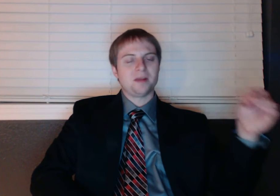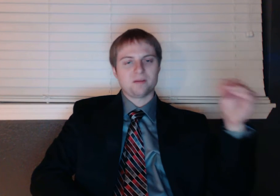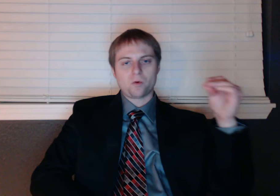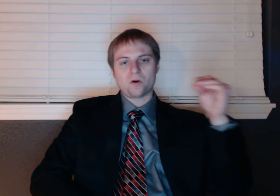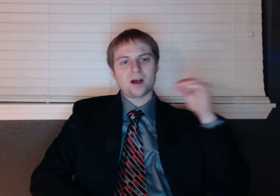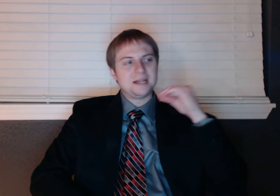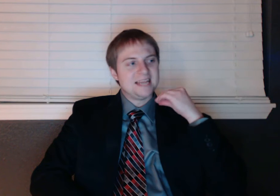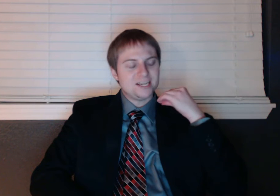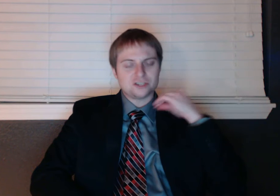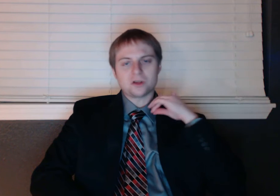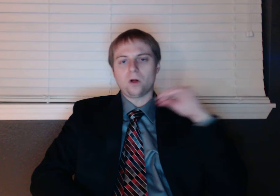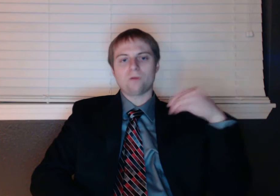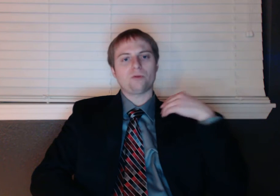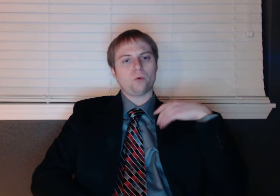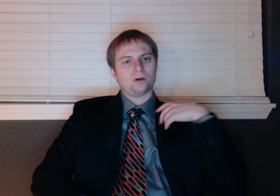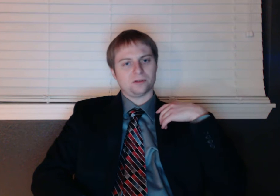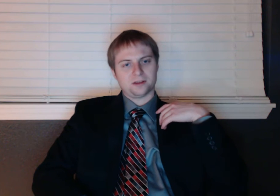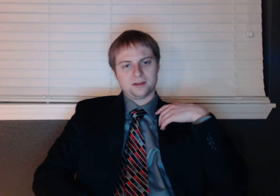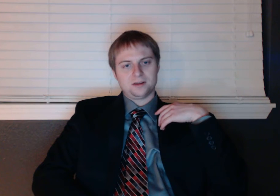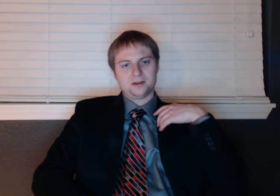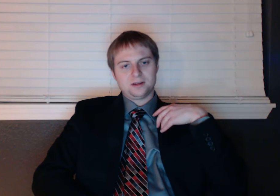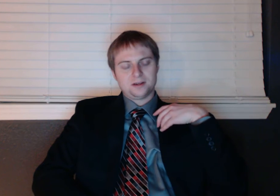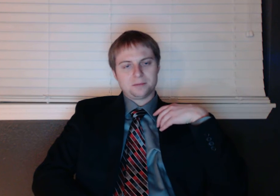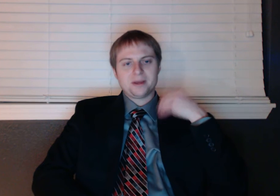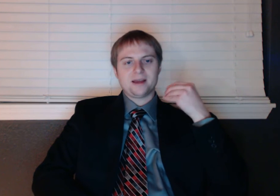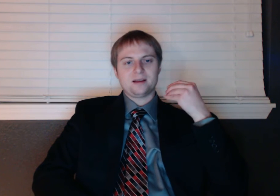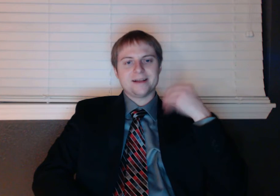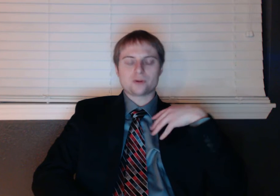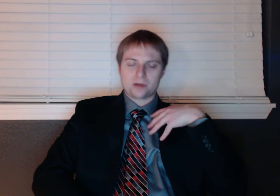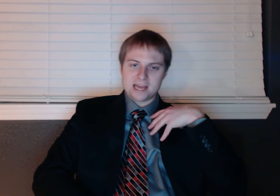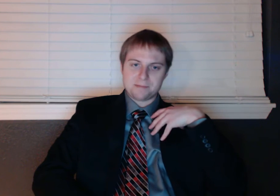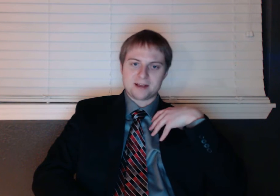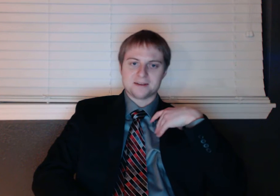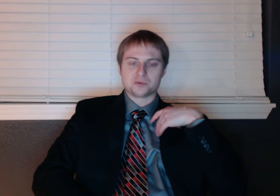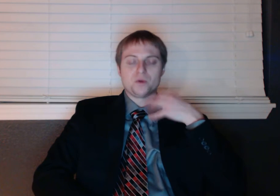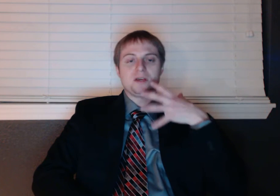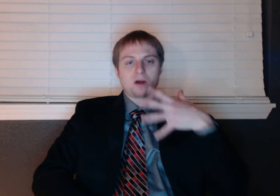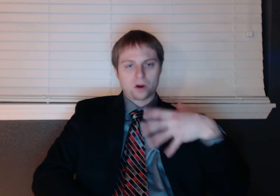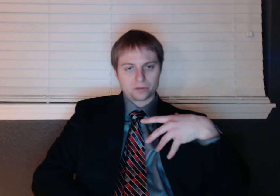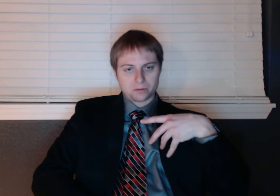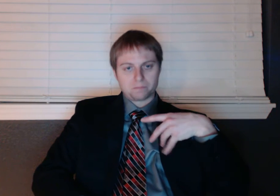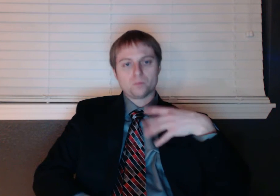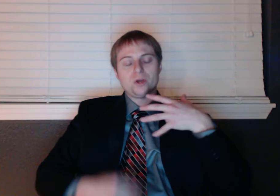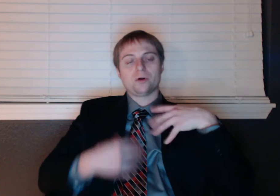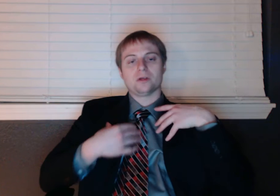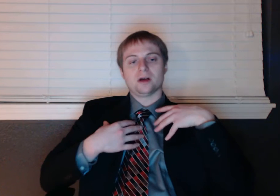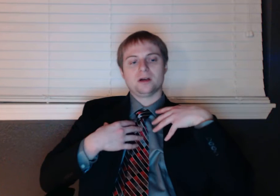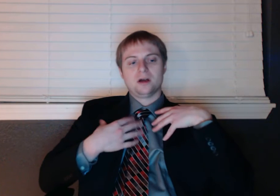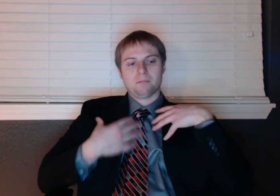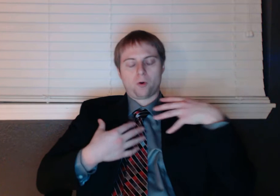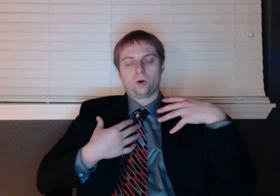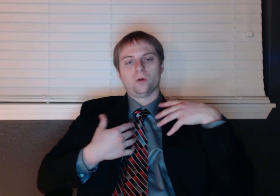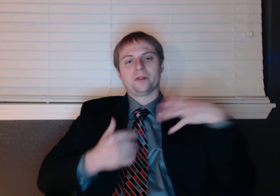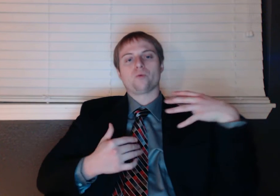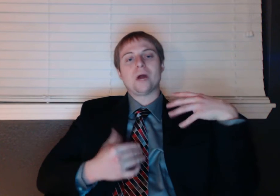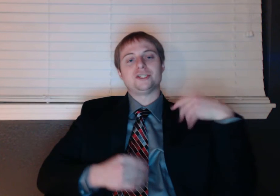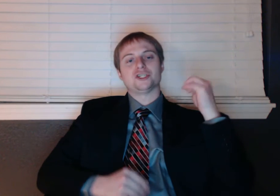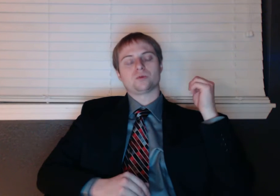has committed a war on nations all over the world. But yet it's okay because we are the moral and the righteous